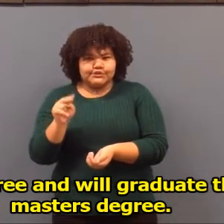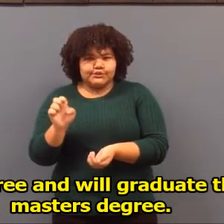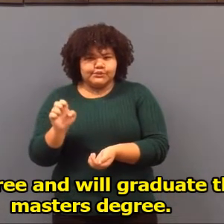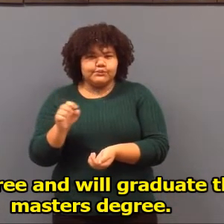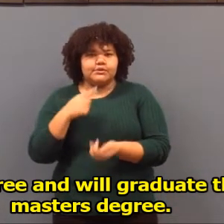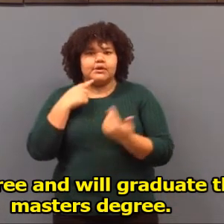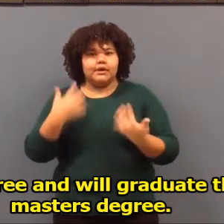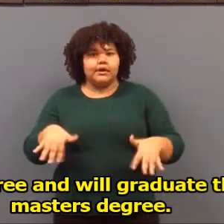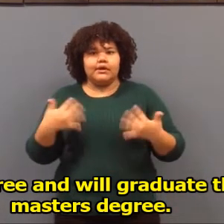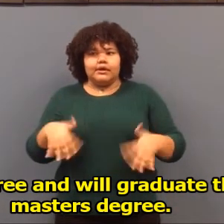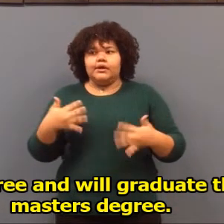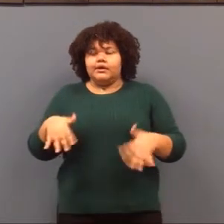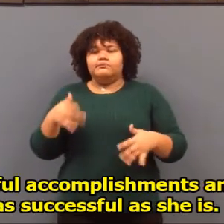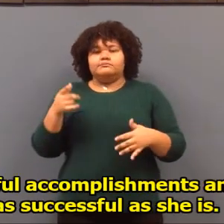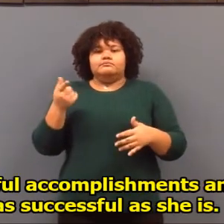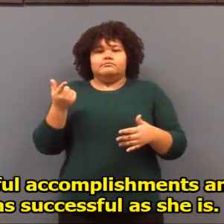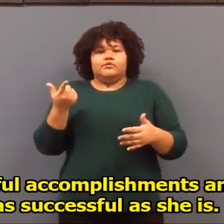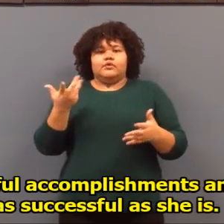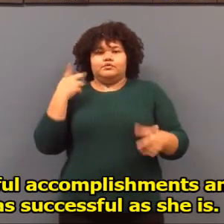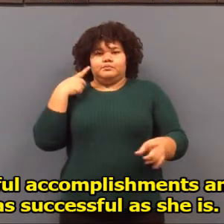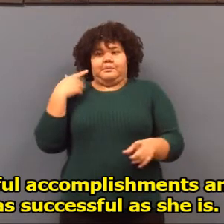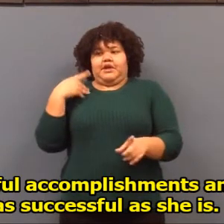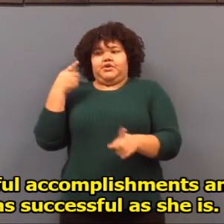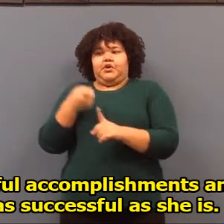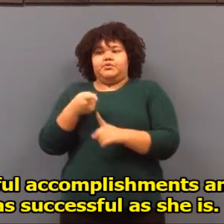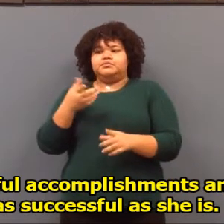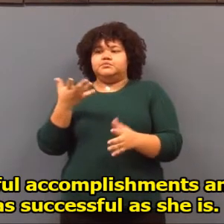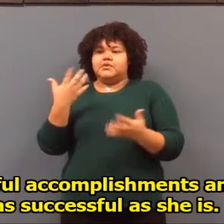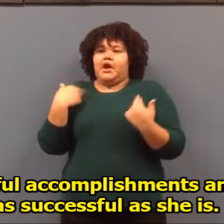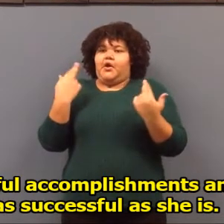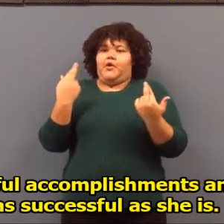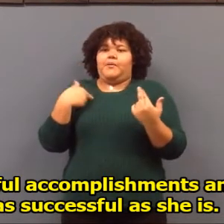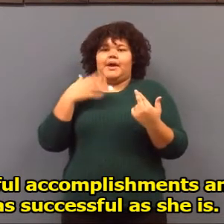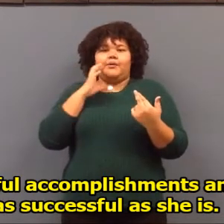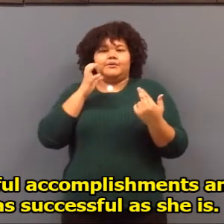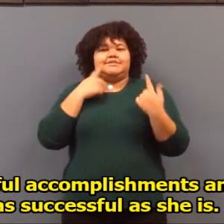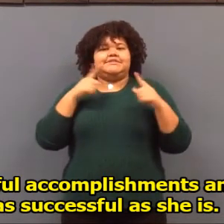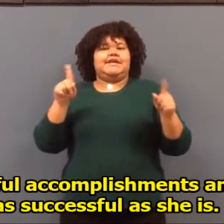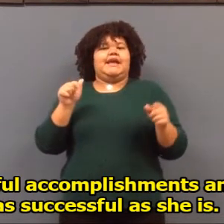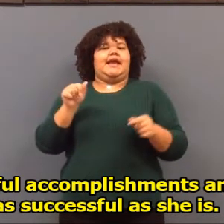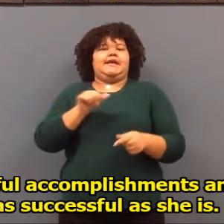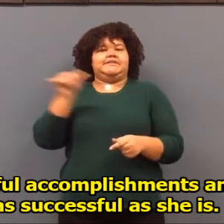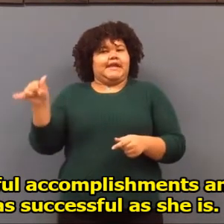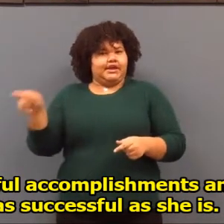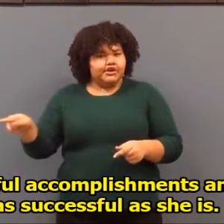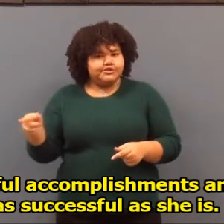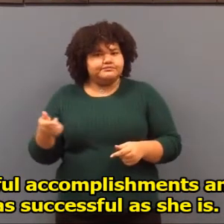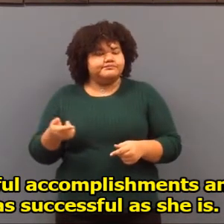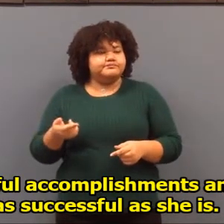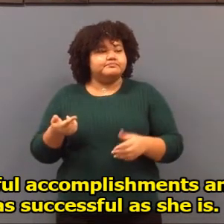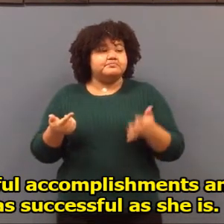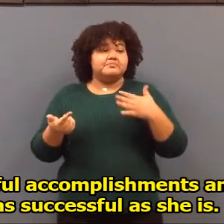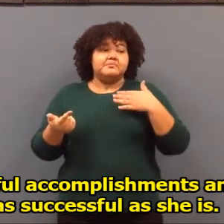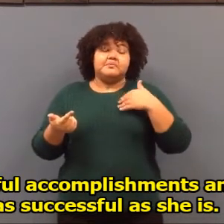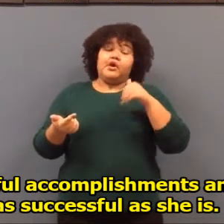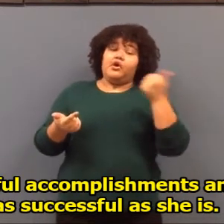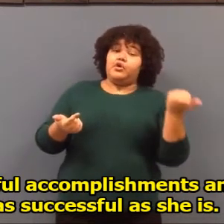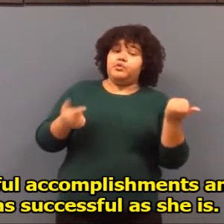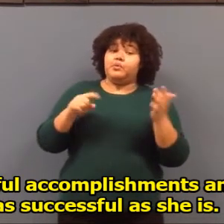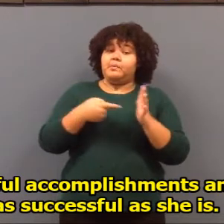June with her master's degree. Wow! What wonderful accomplishments. And I would like to be as successful as she